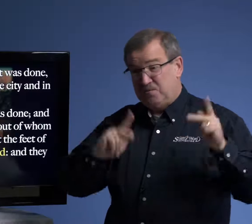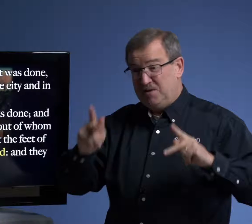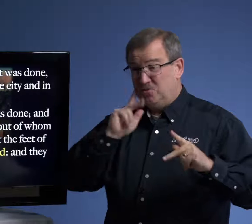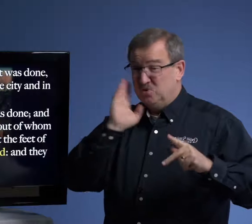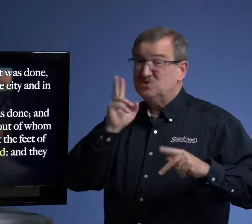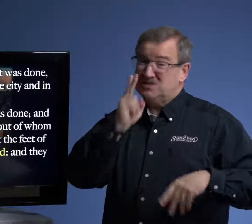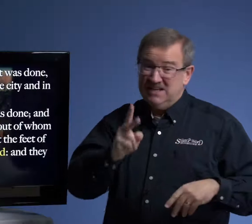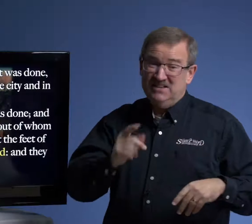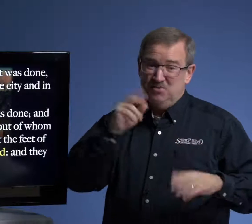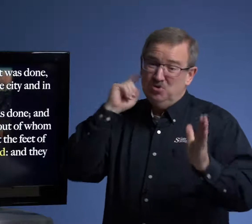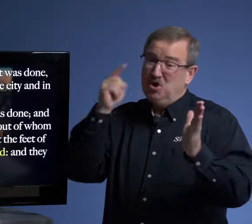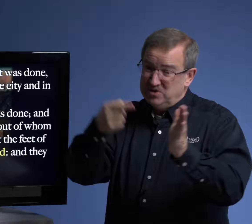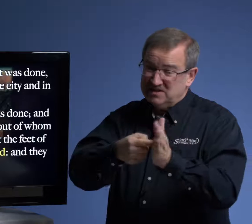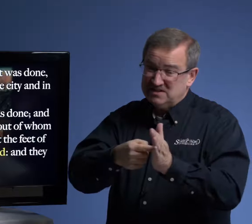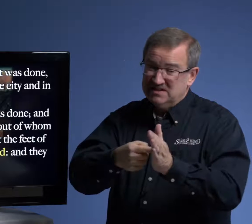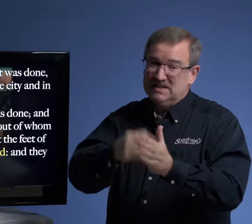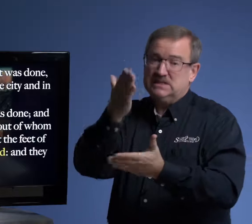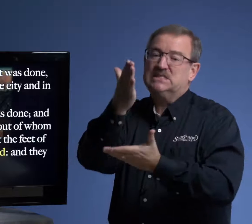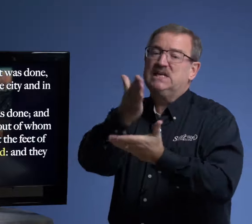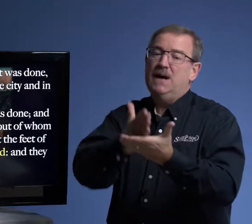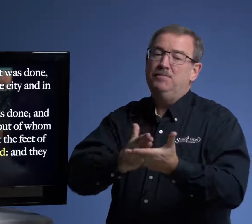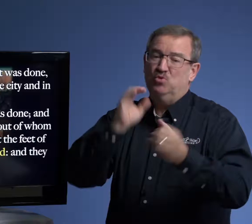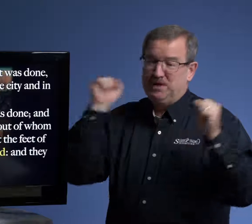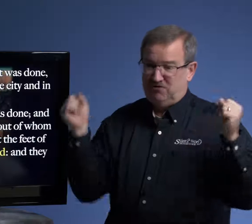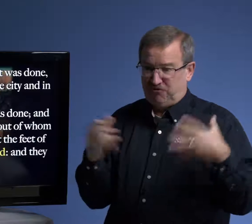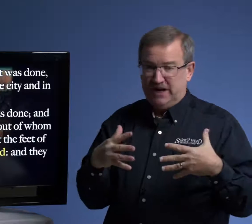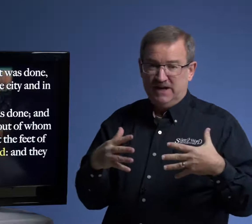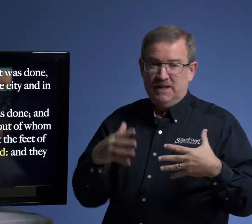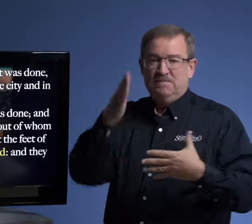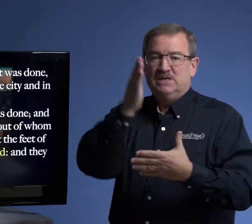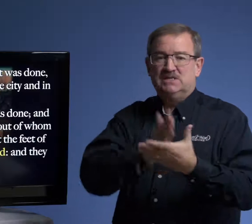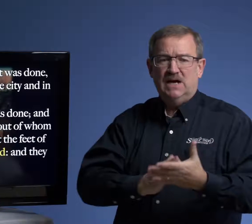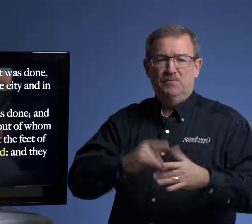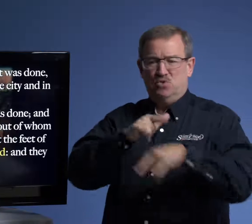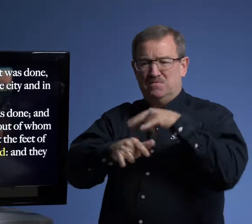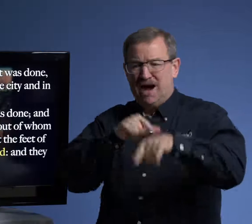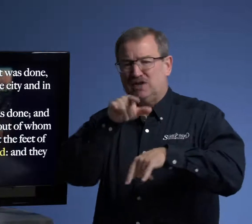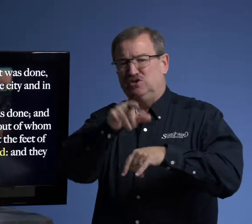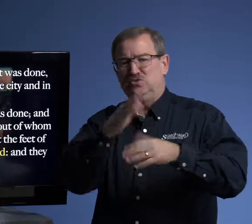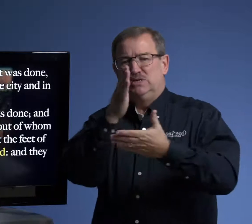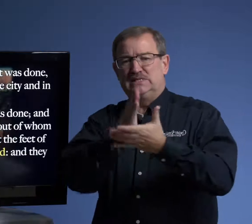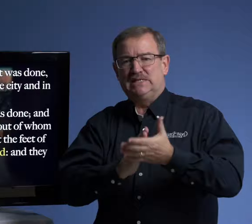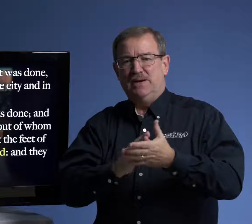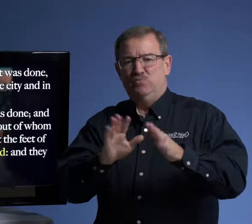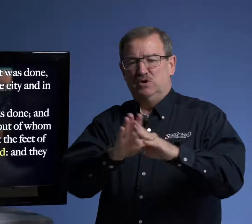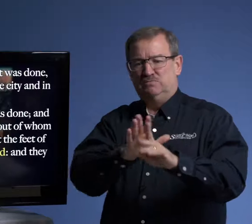people will see, they will notice. Some will be afraid. Some will mock you. Some will